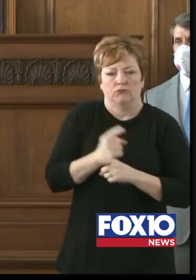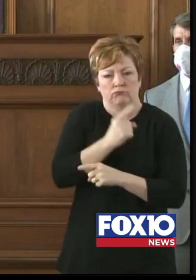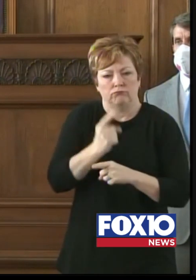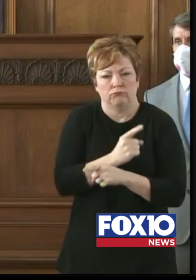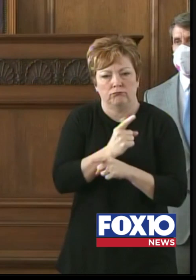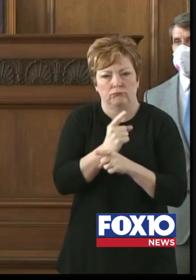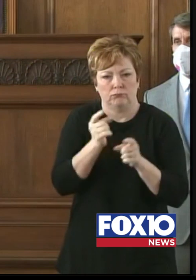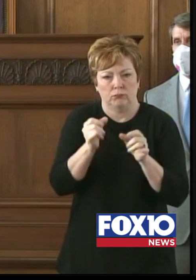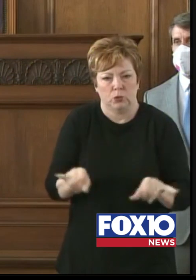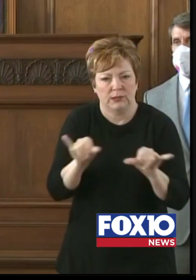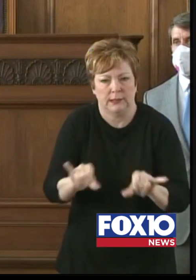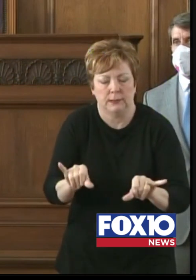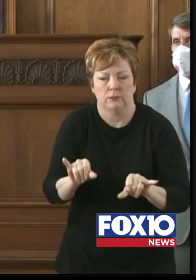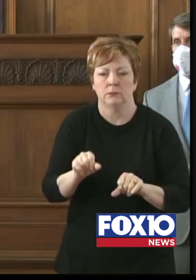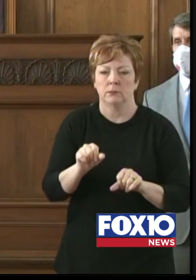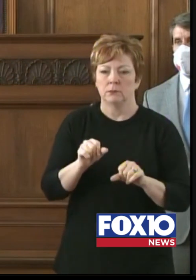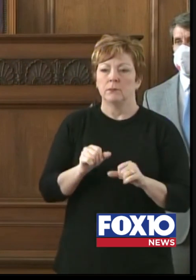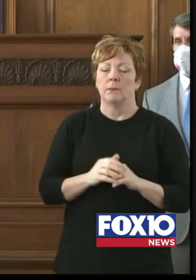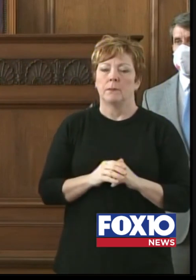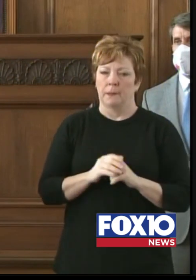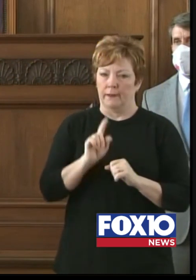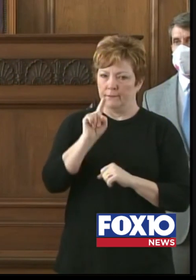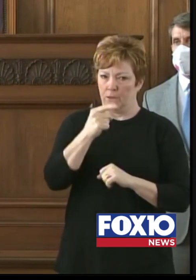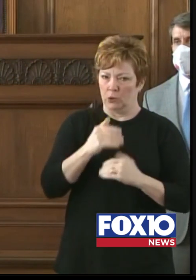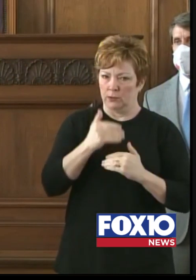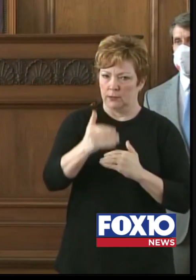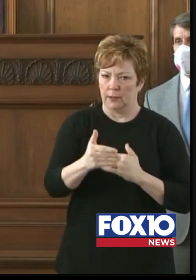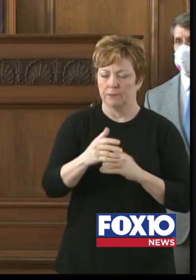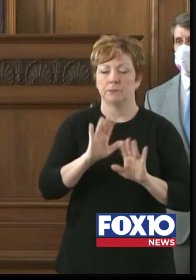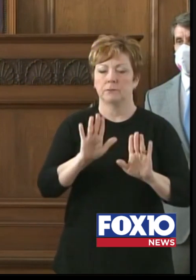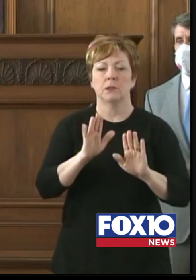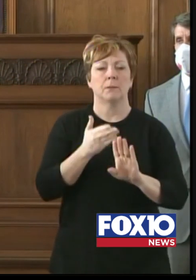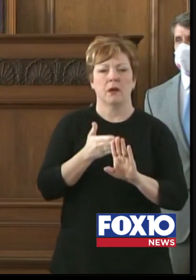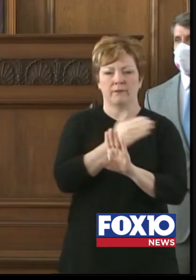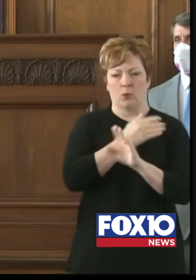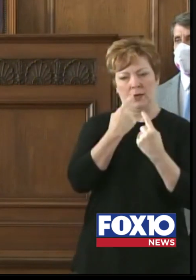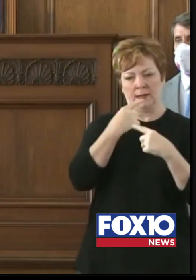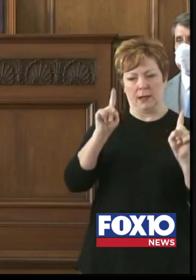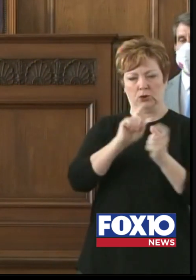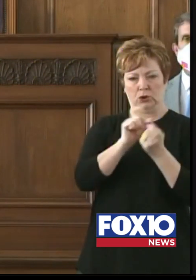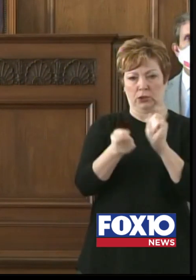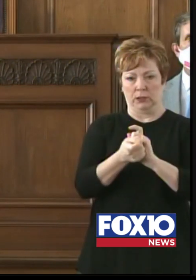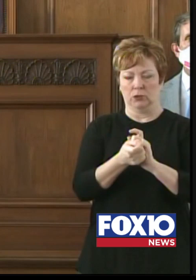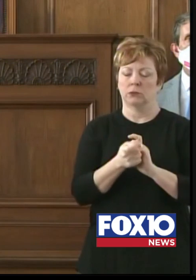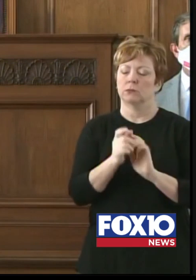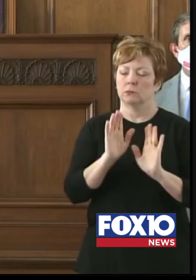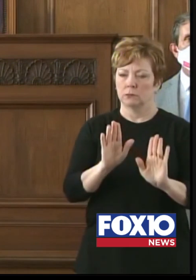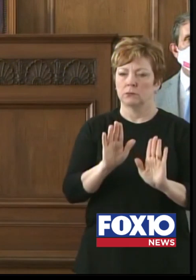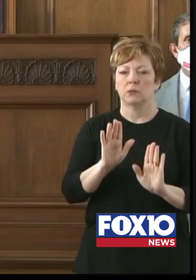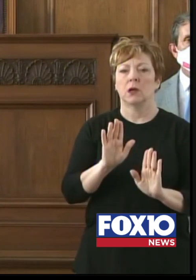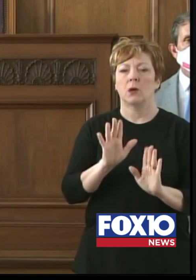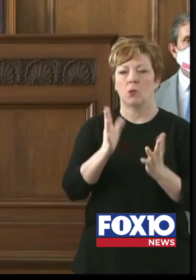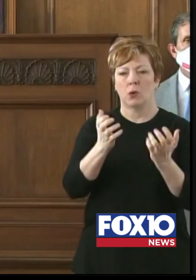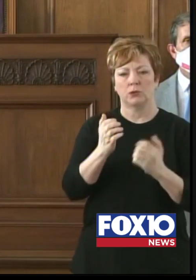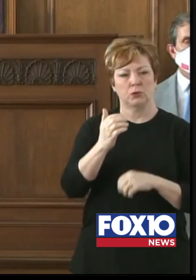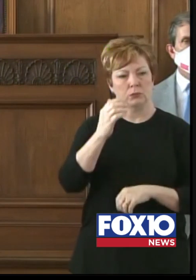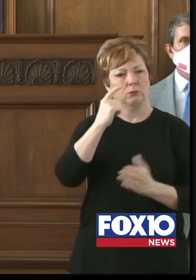Before I announce the changes that we're making, I'd like to first acknowledge a few people that are with me today.